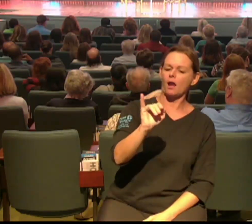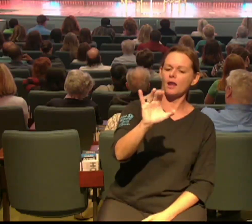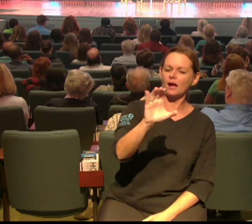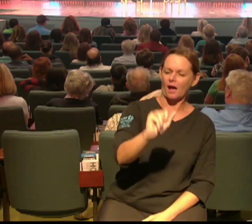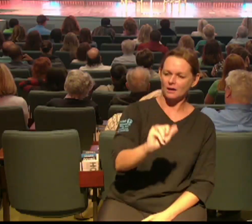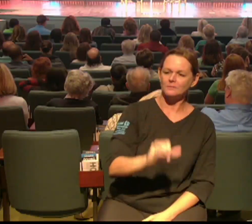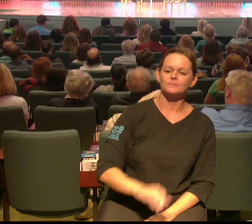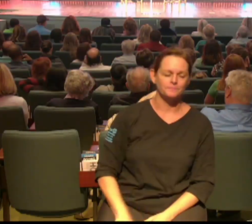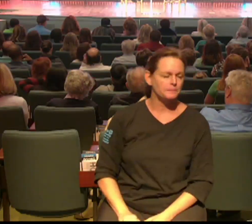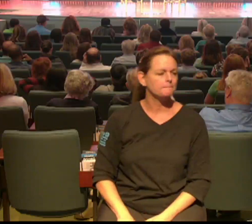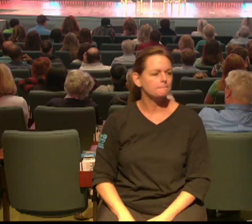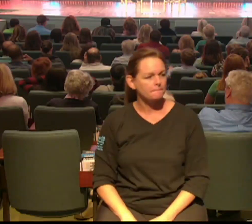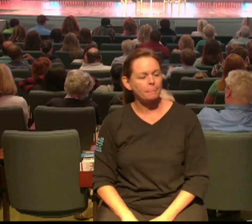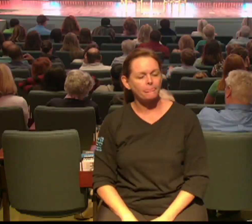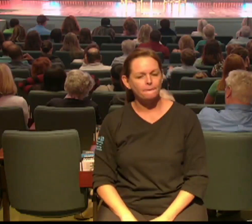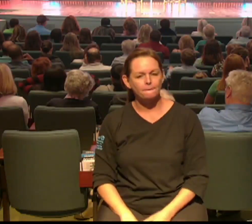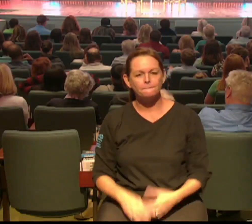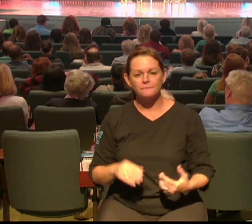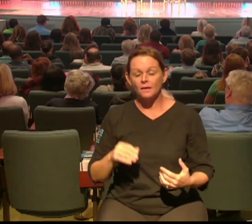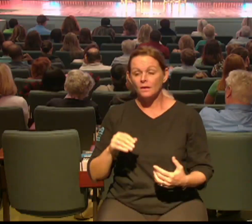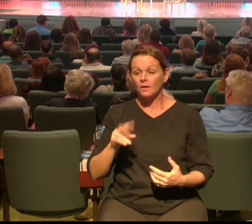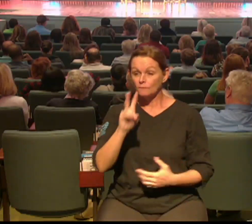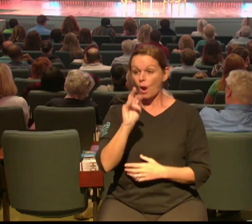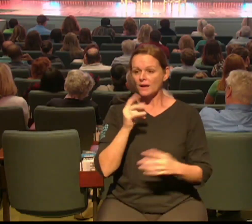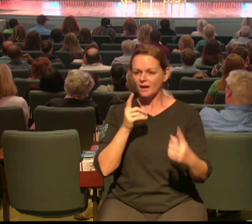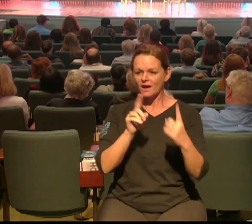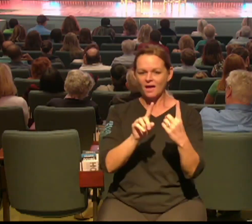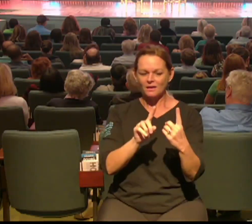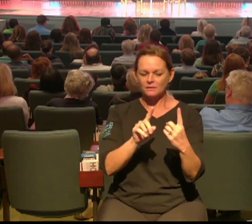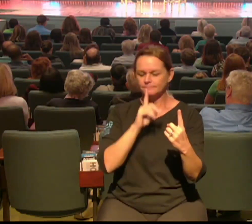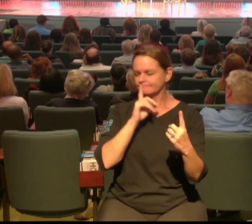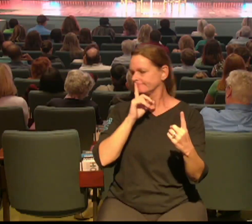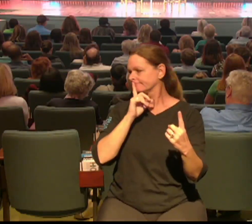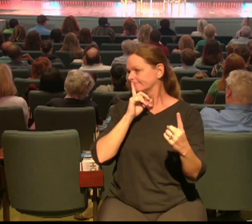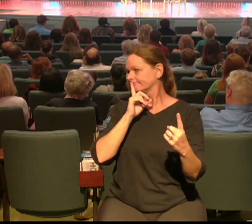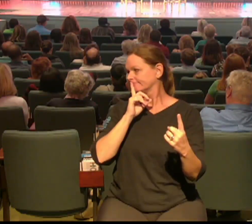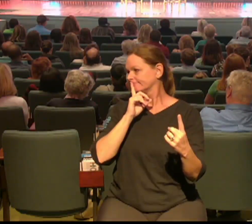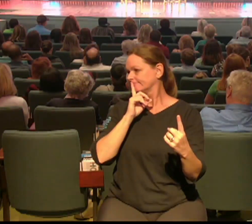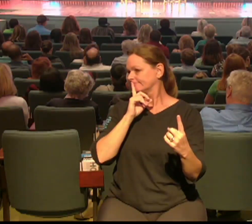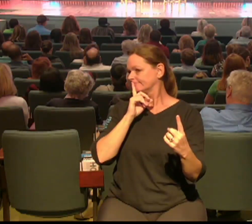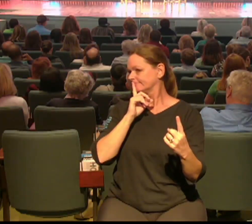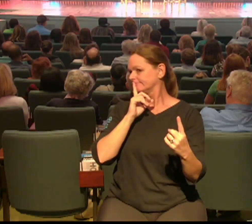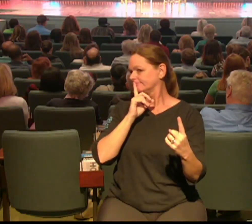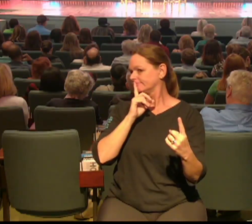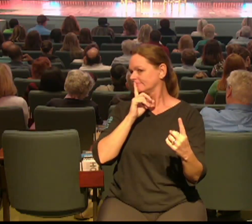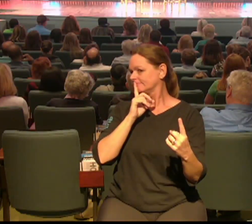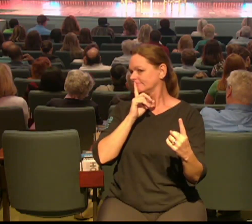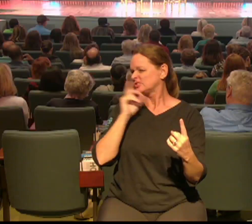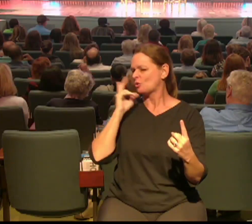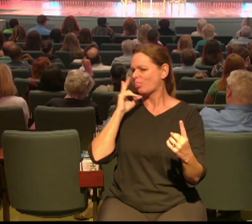to be the messenger and and to see the difference that it would make in the life of her friends so let's watch this story together